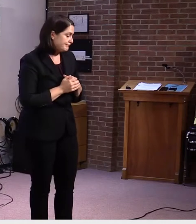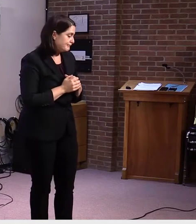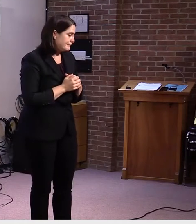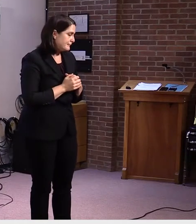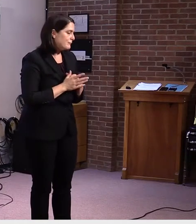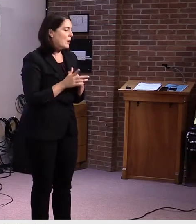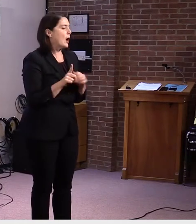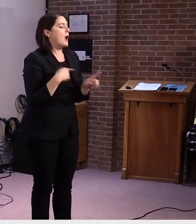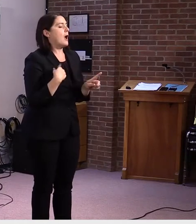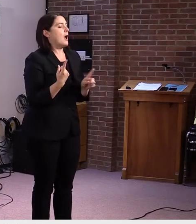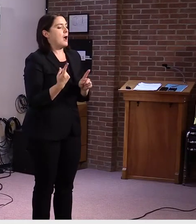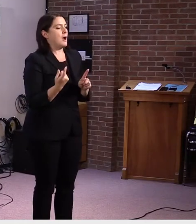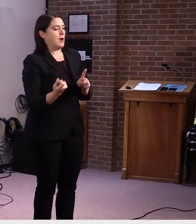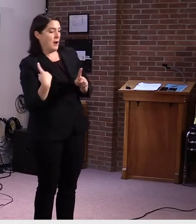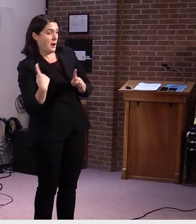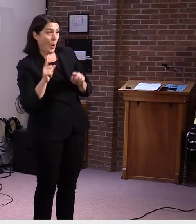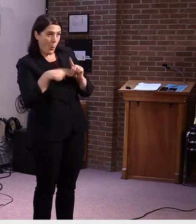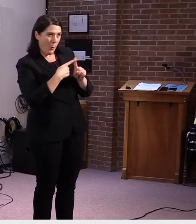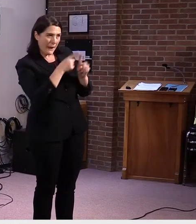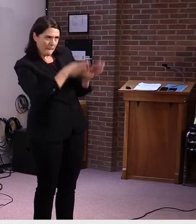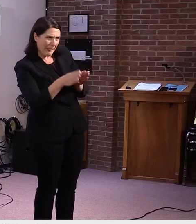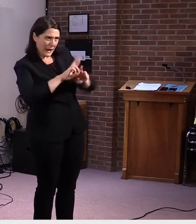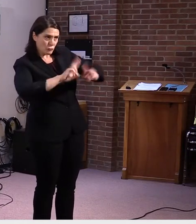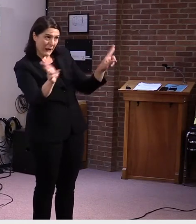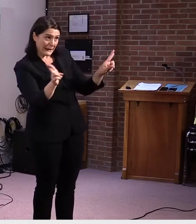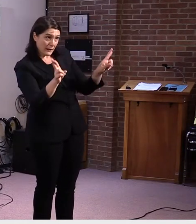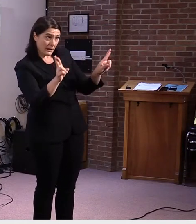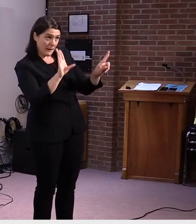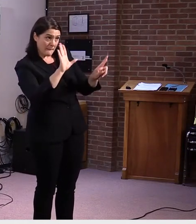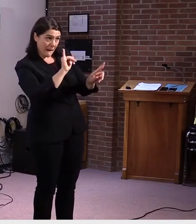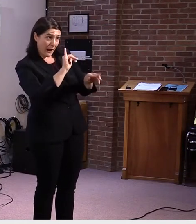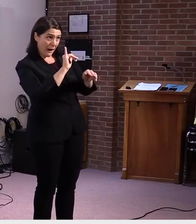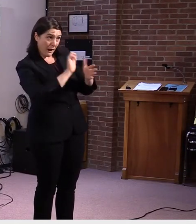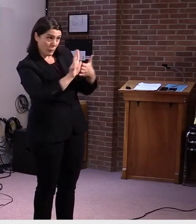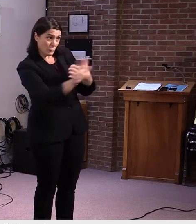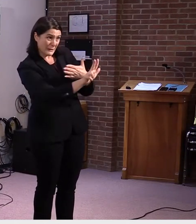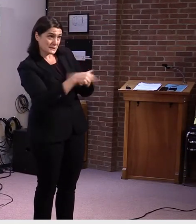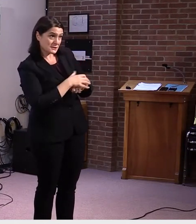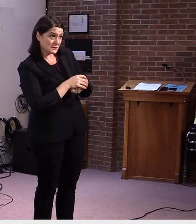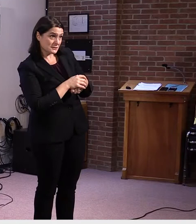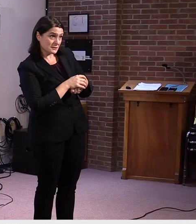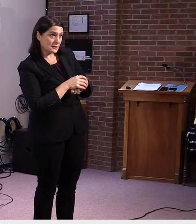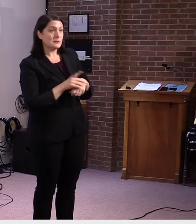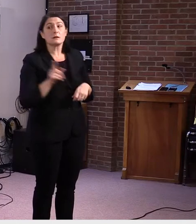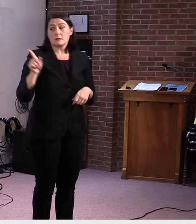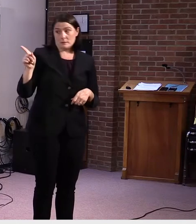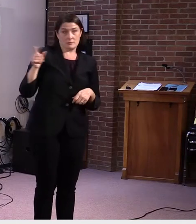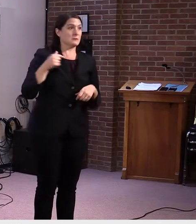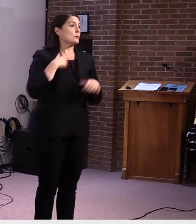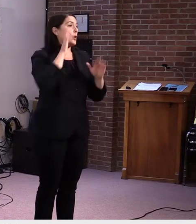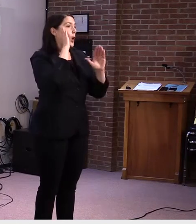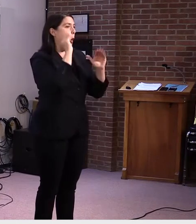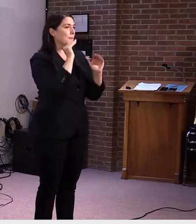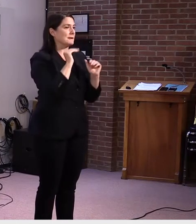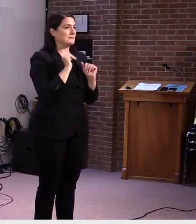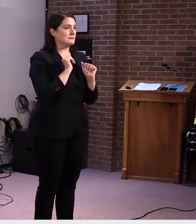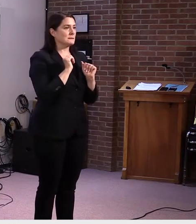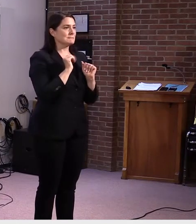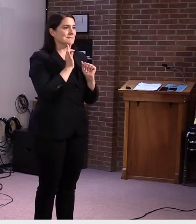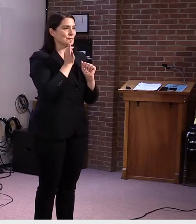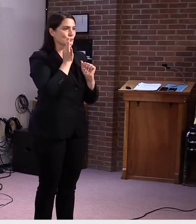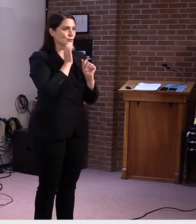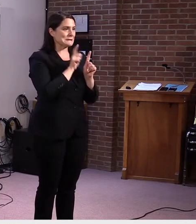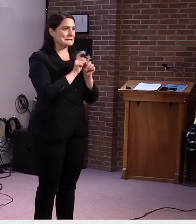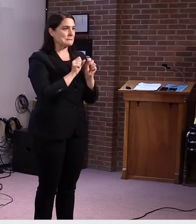And the plans to have it ready by the day school opens up in three weeks? We're hoping to get it up and running as quick as possible.